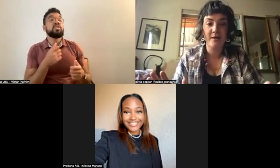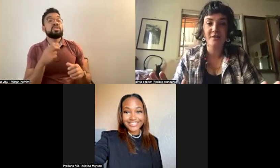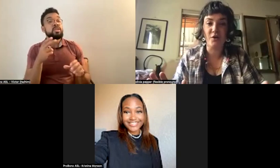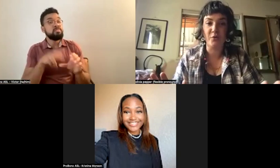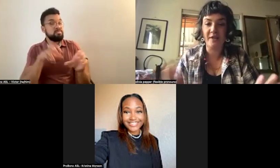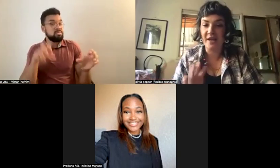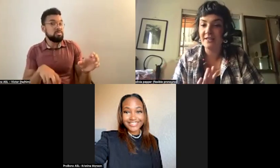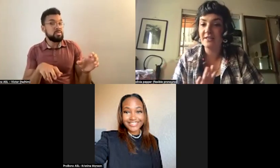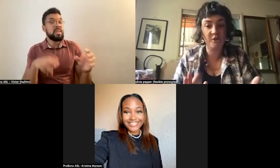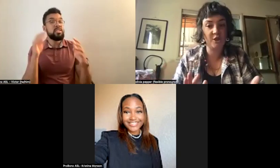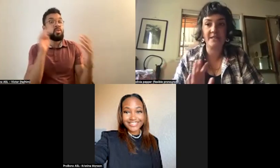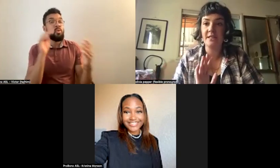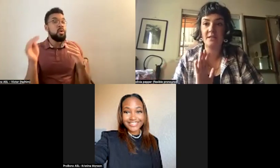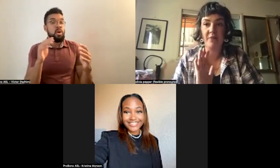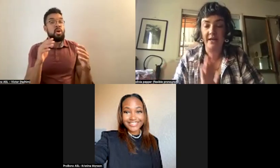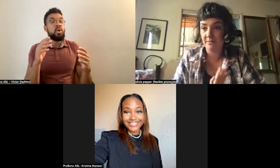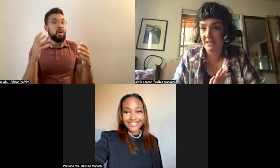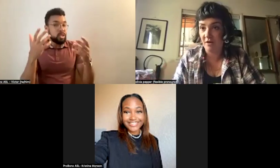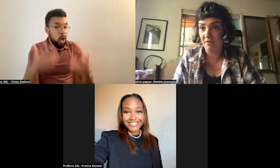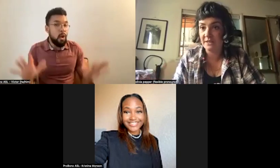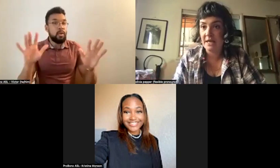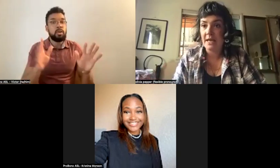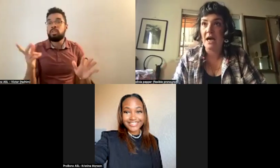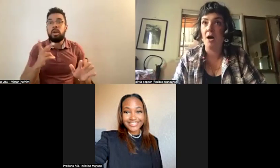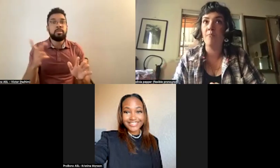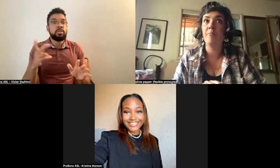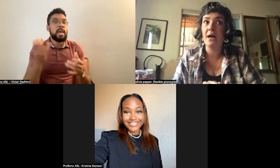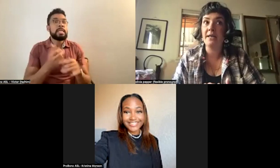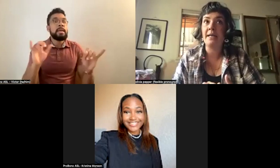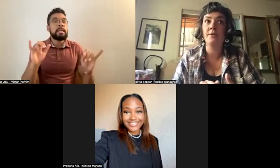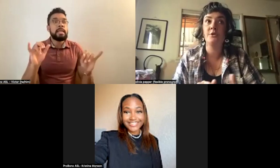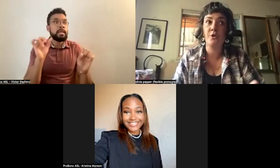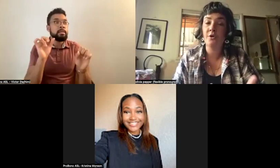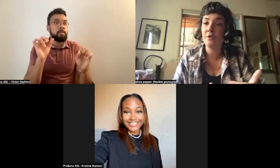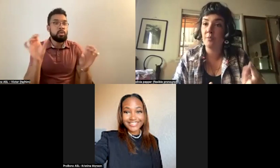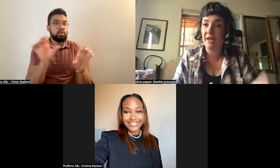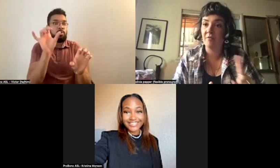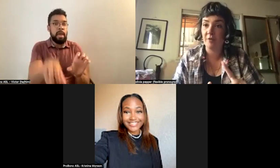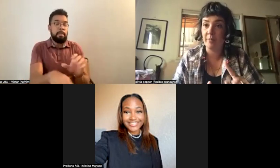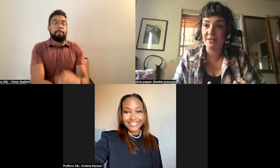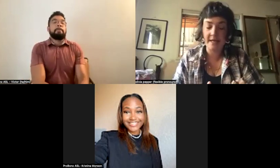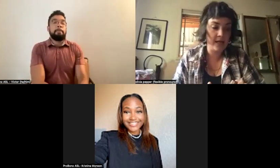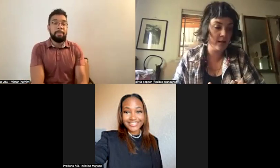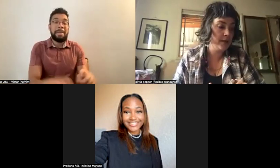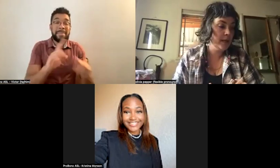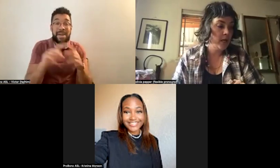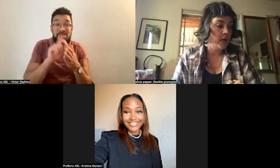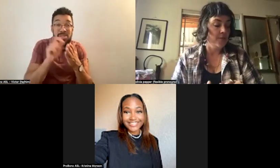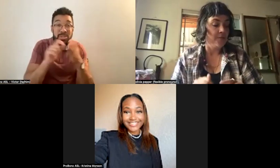So they just did this by themselves. But in the journal that we have from Marcel,